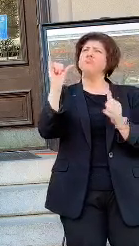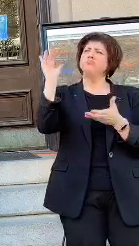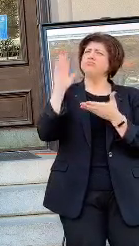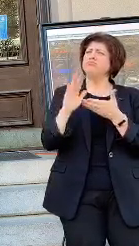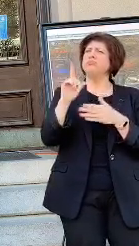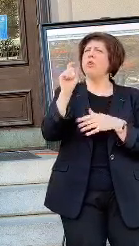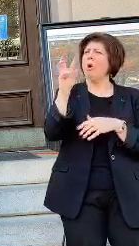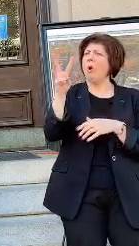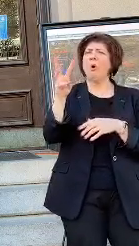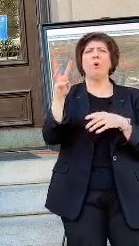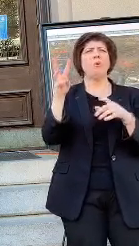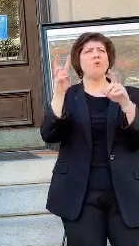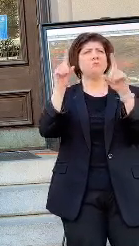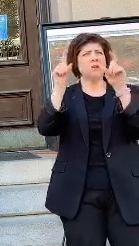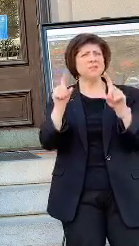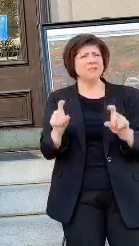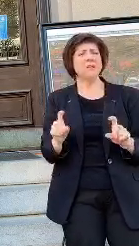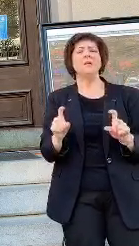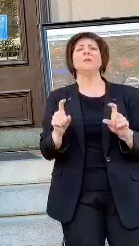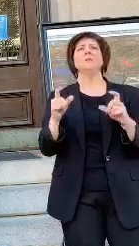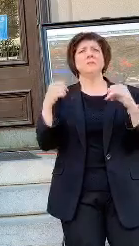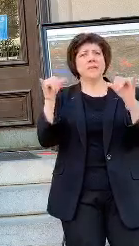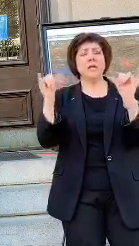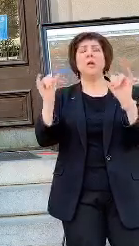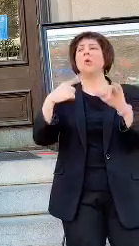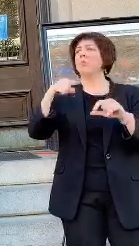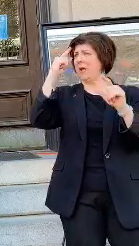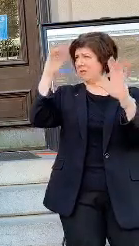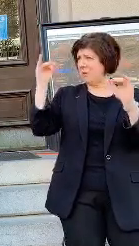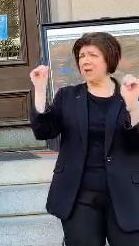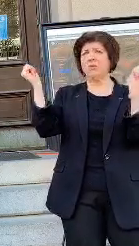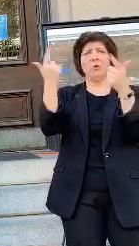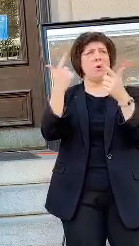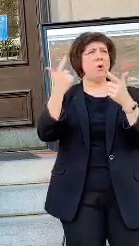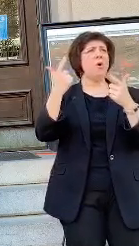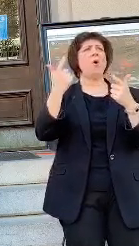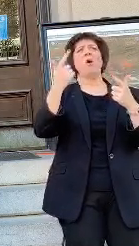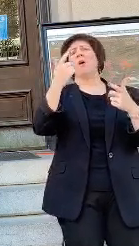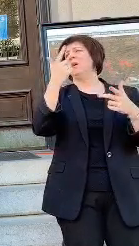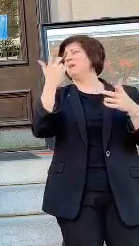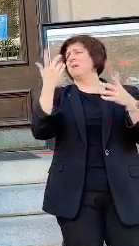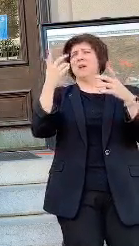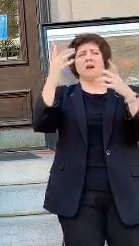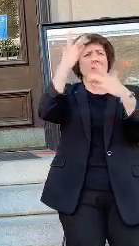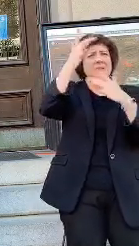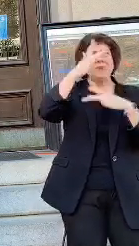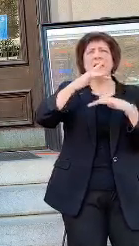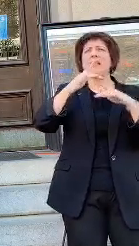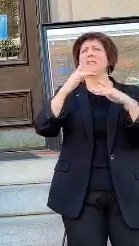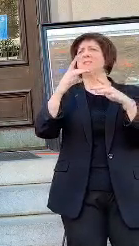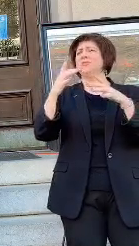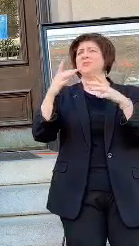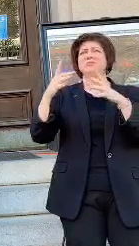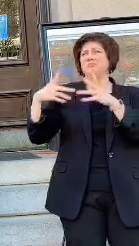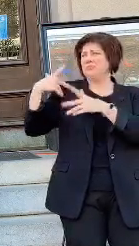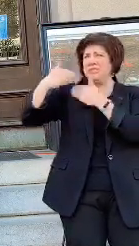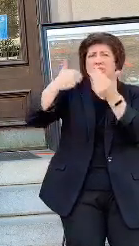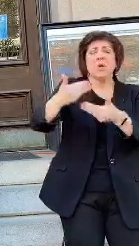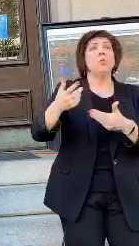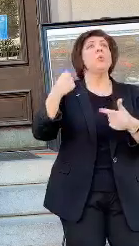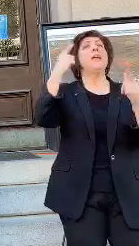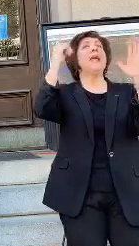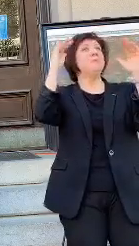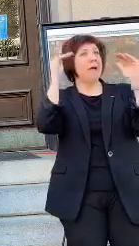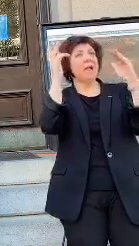moderate testing. We expect every public health trend, every epidemiological trend that we've seen, we expect that to